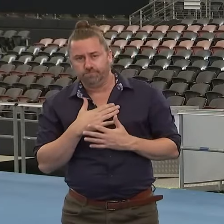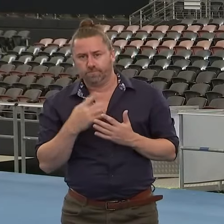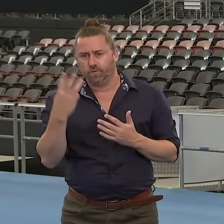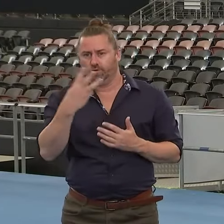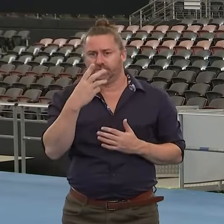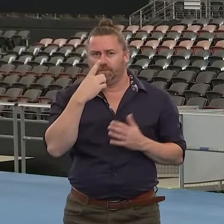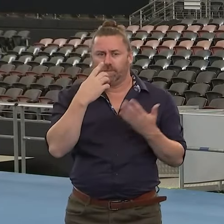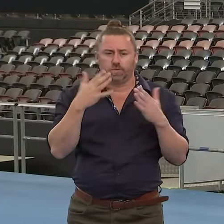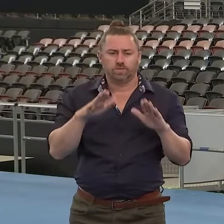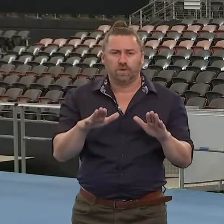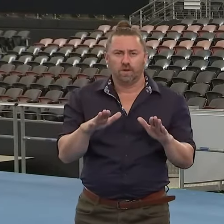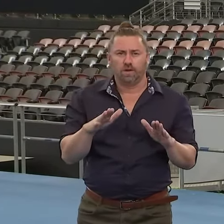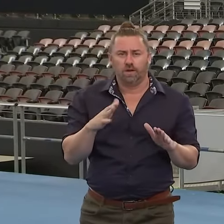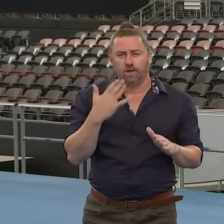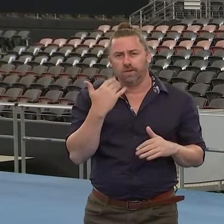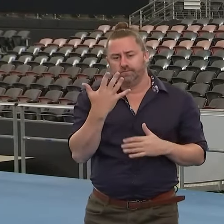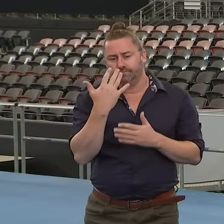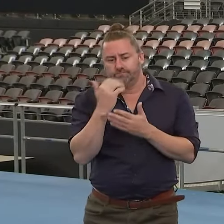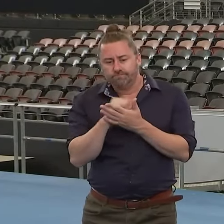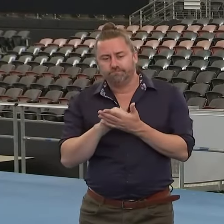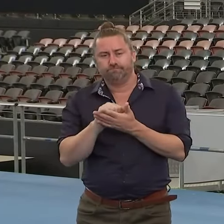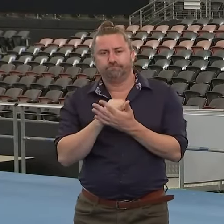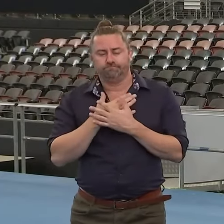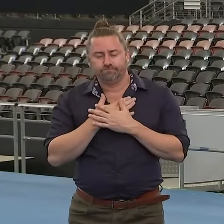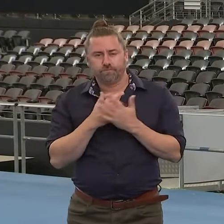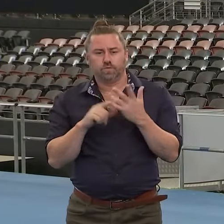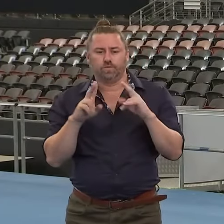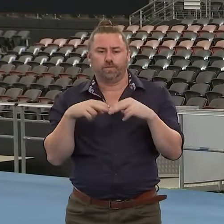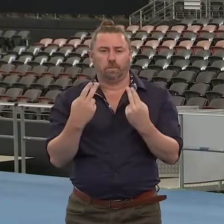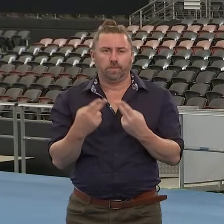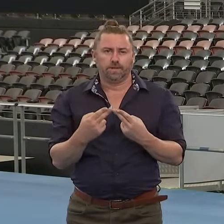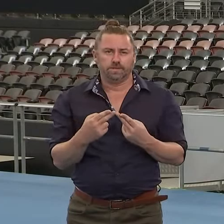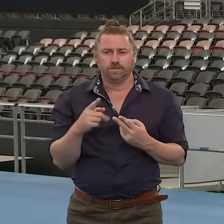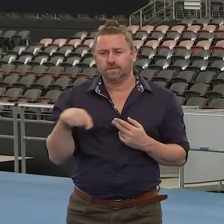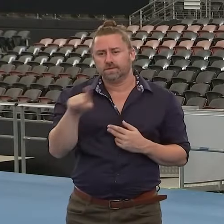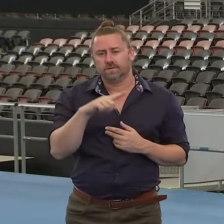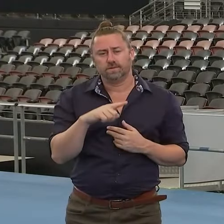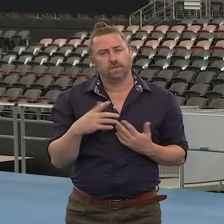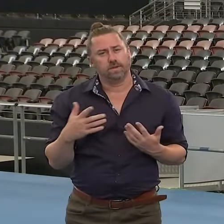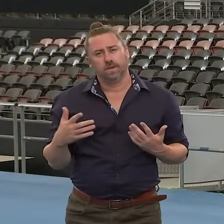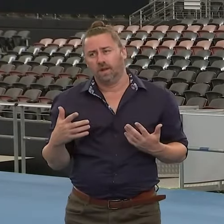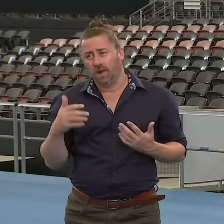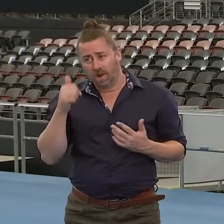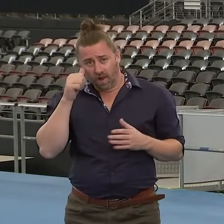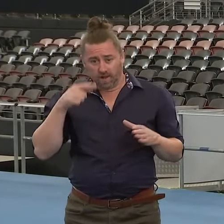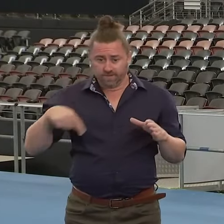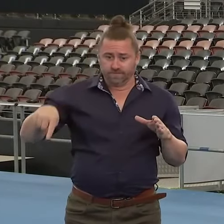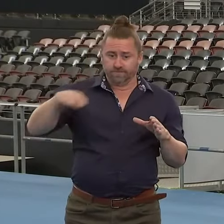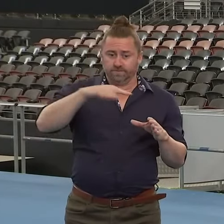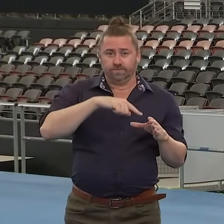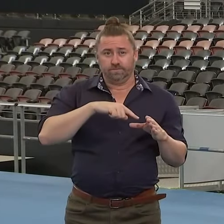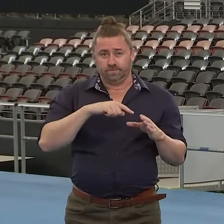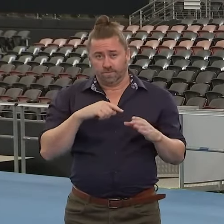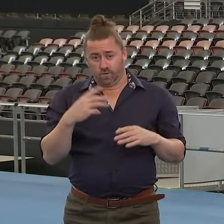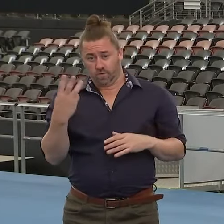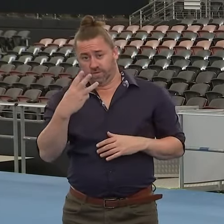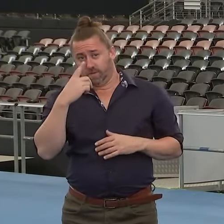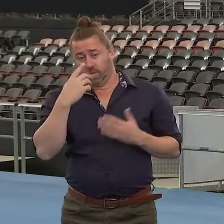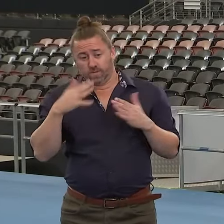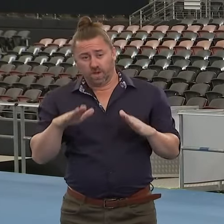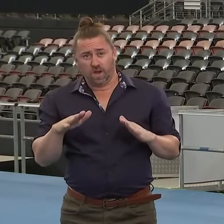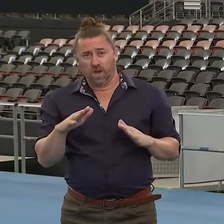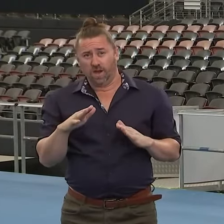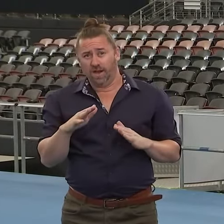pass on my condolences. I think it's really important we once again recognise that none of those people had had their booster shot.